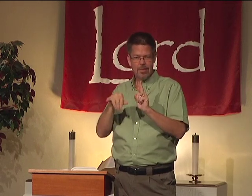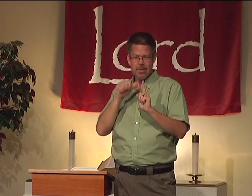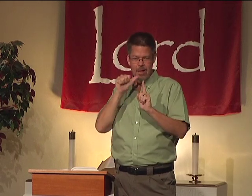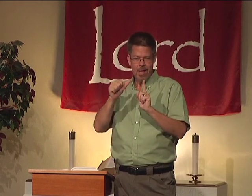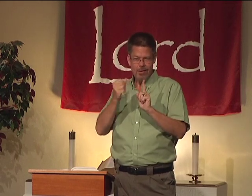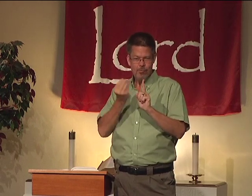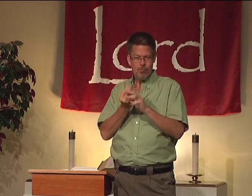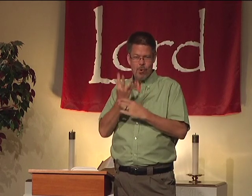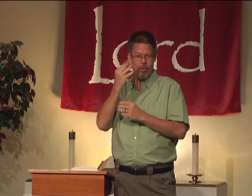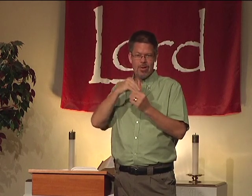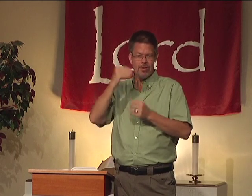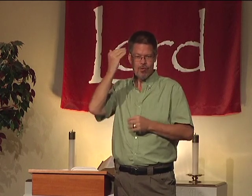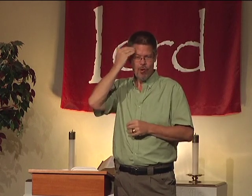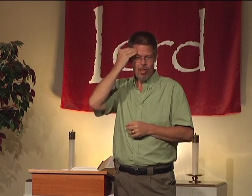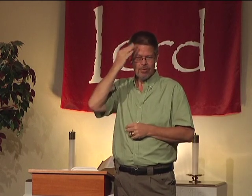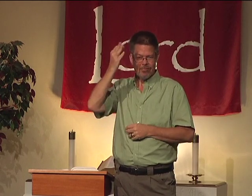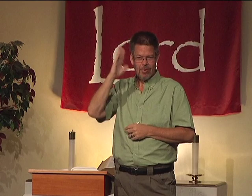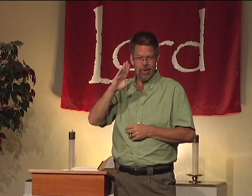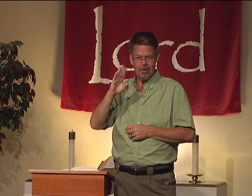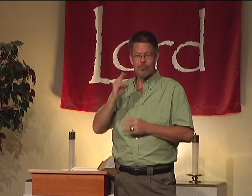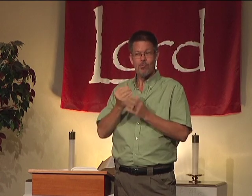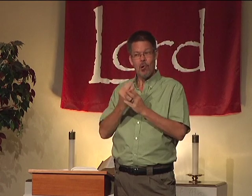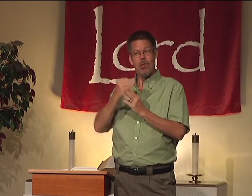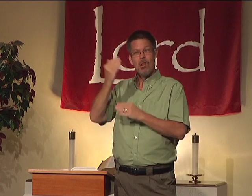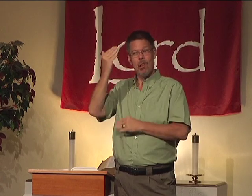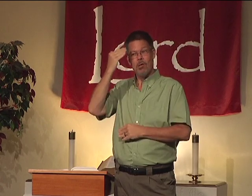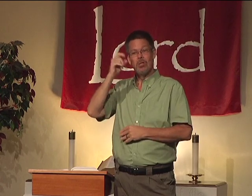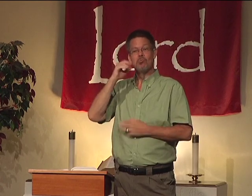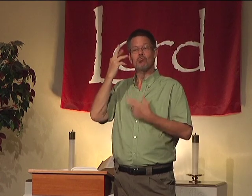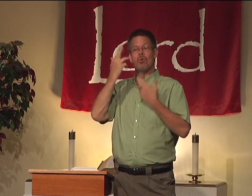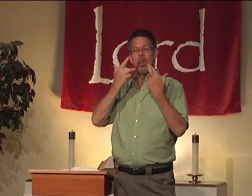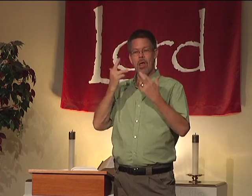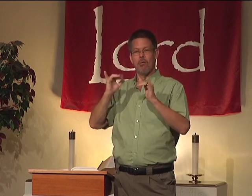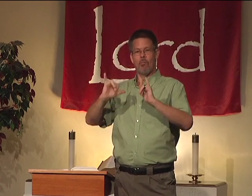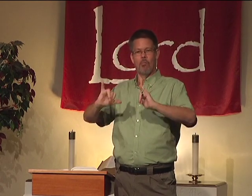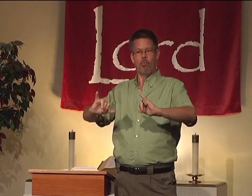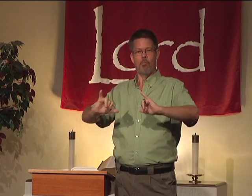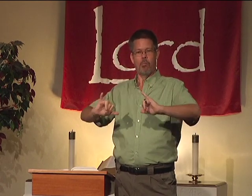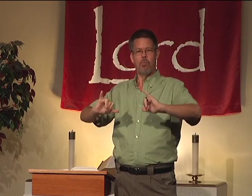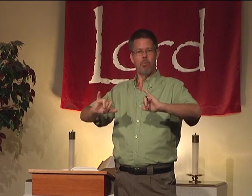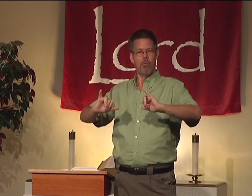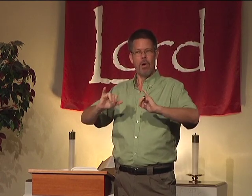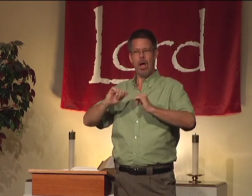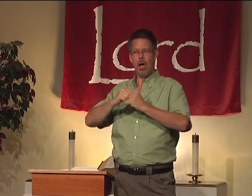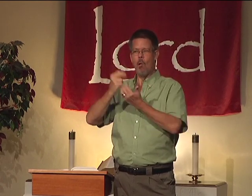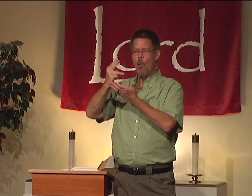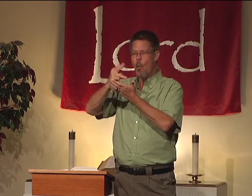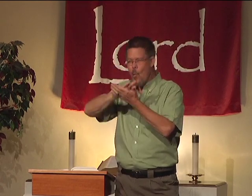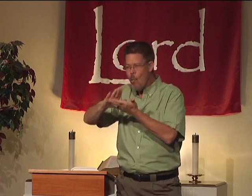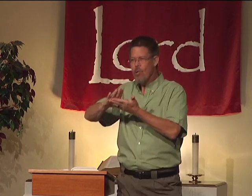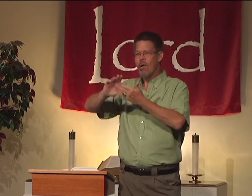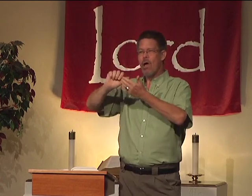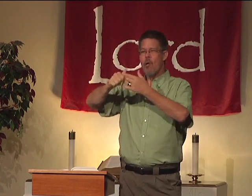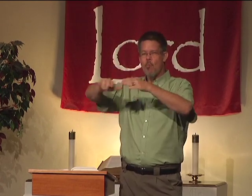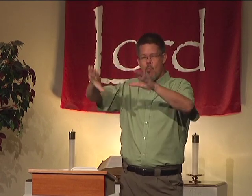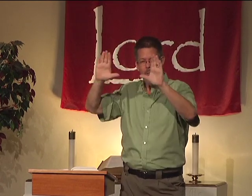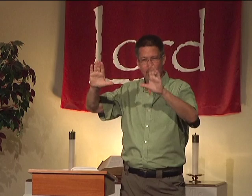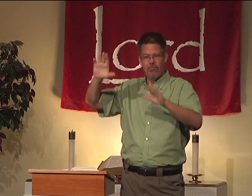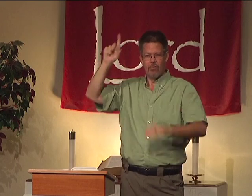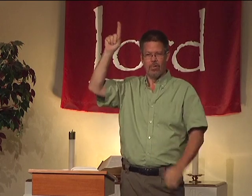Parts of it can't be deleted. That's not growing your knowledge of God. Growing your knowledge of God is realizing things. How holy,